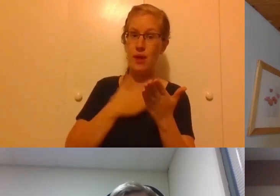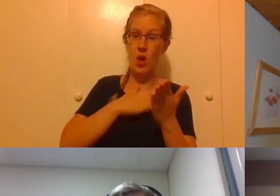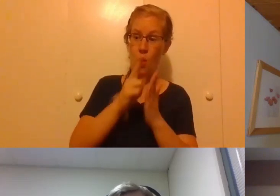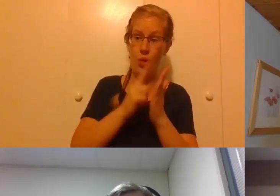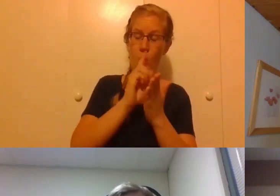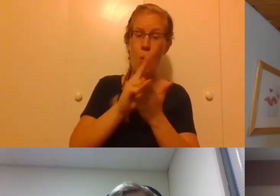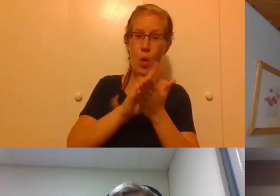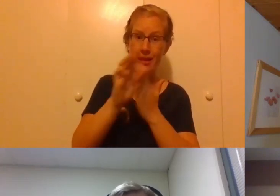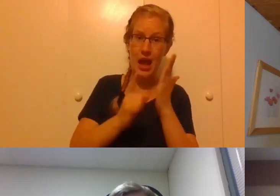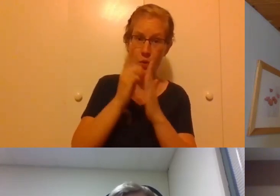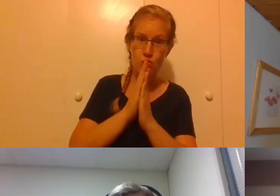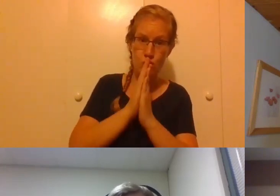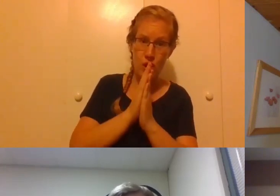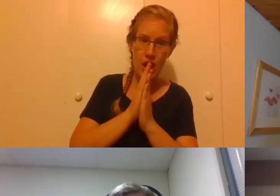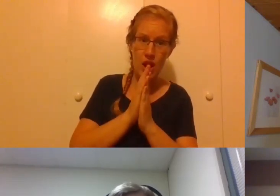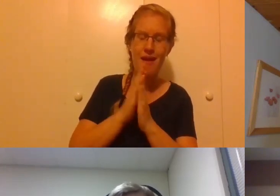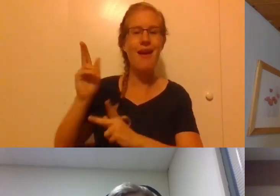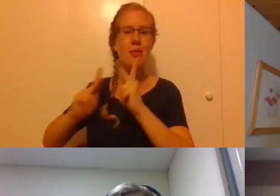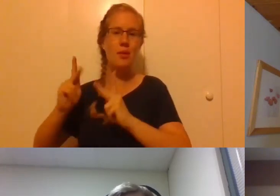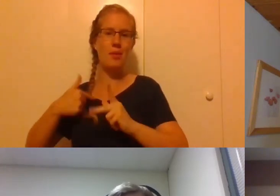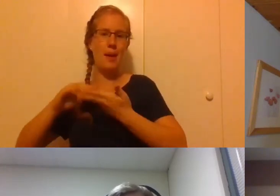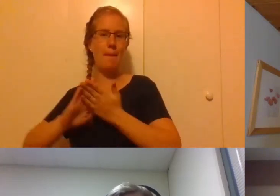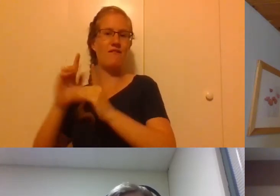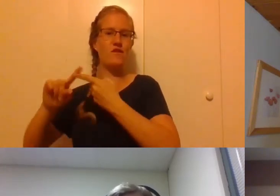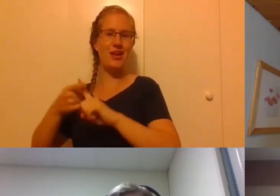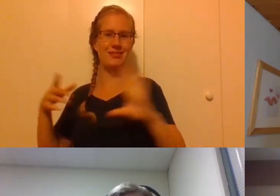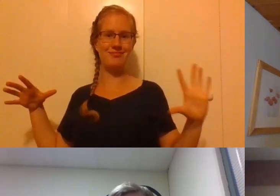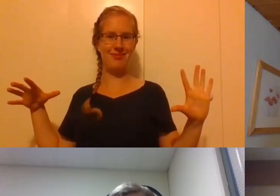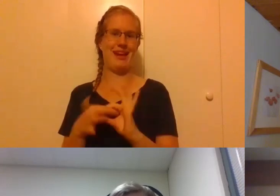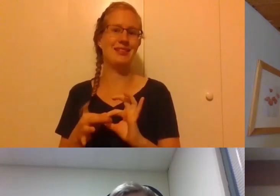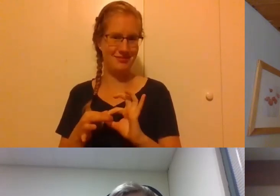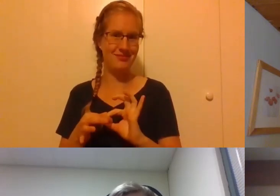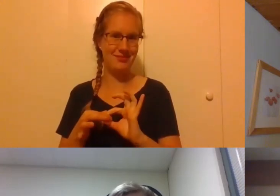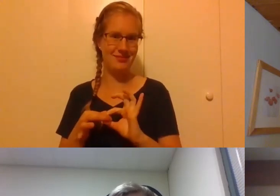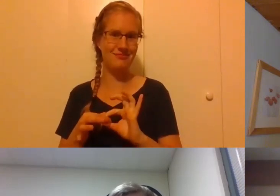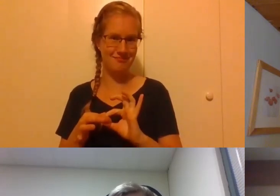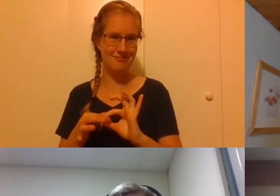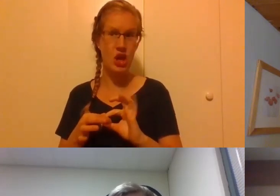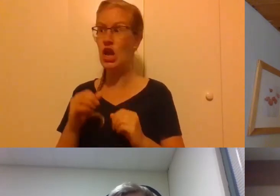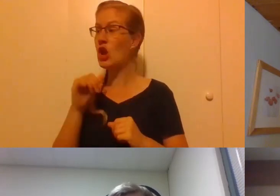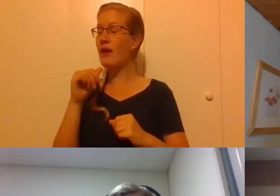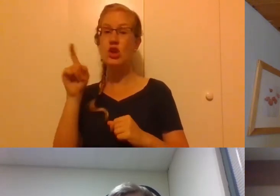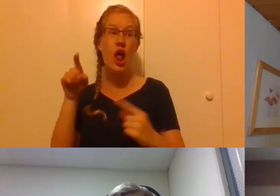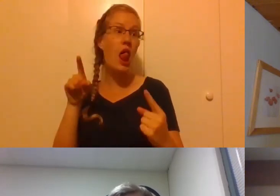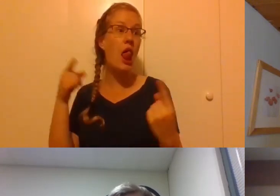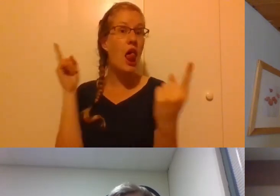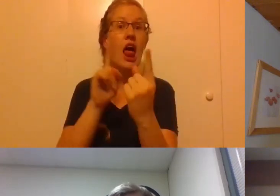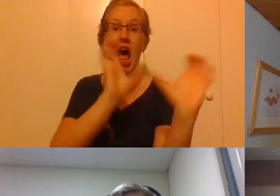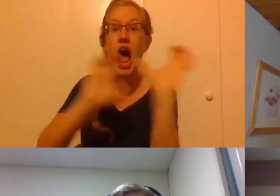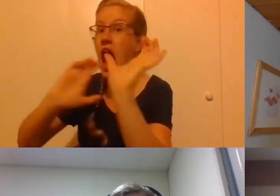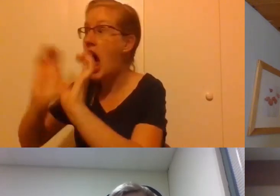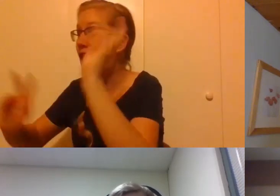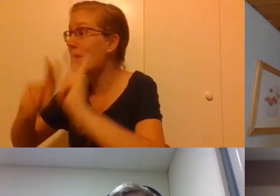to my holy hour in prayer, and the people that I have befriended that day, I don't think you have to run out and try to